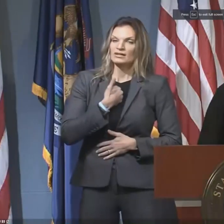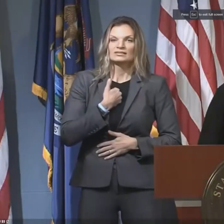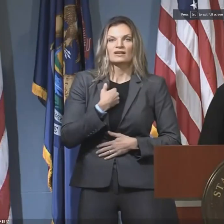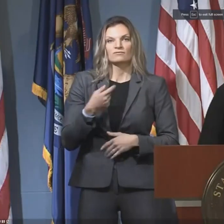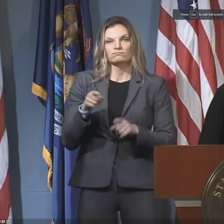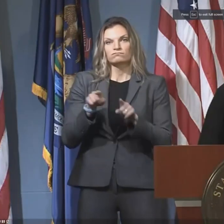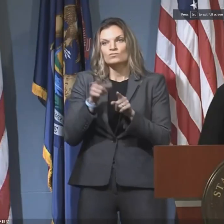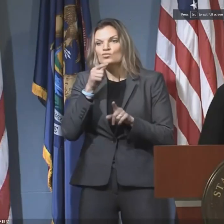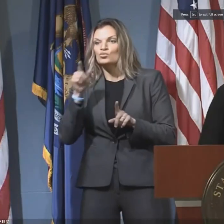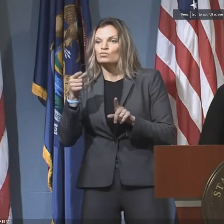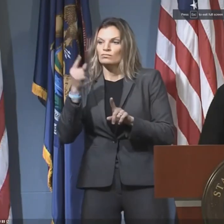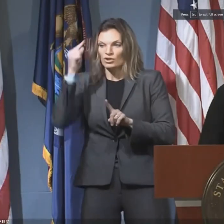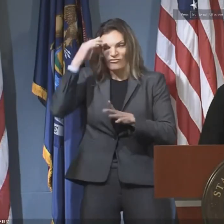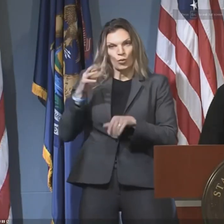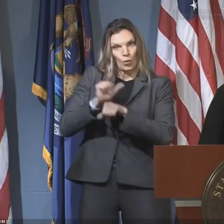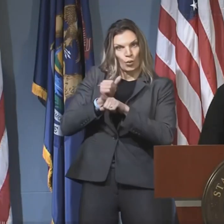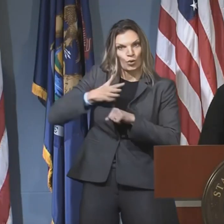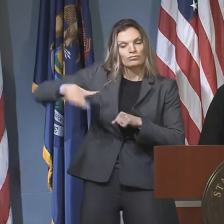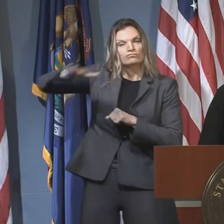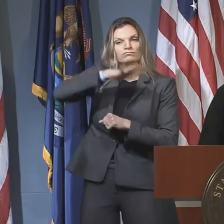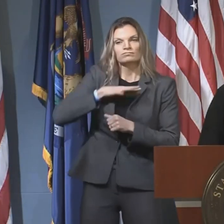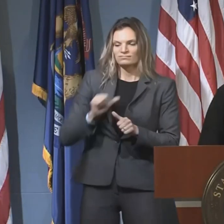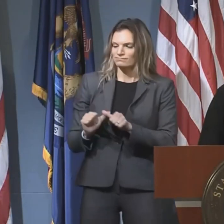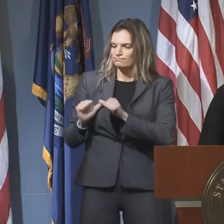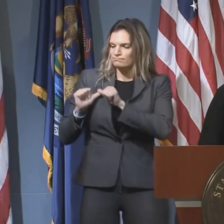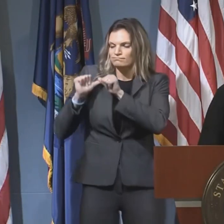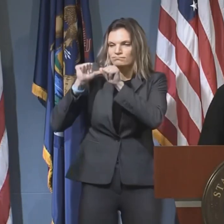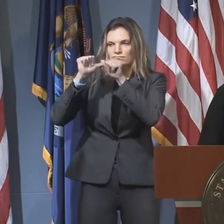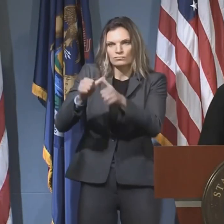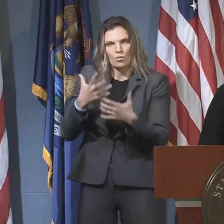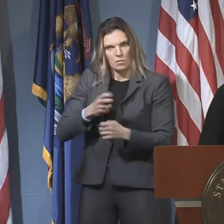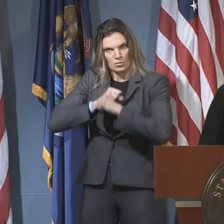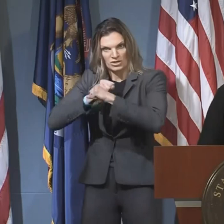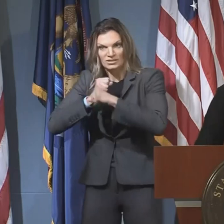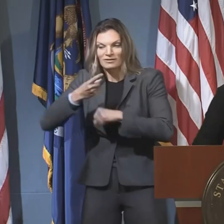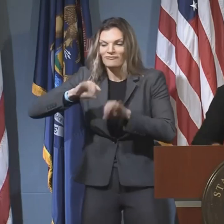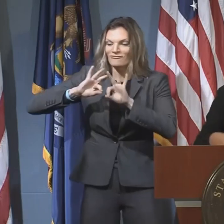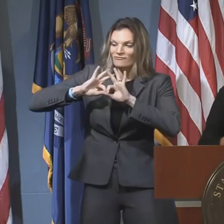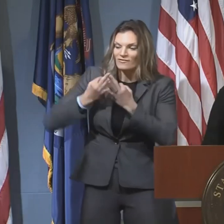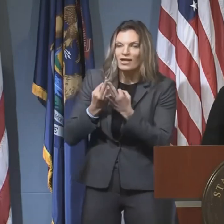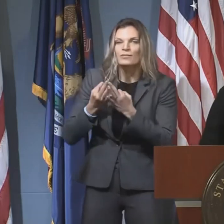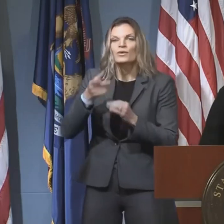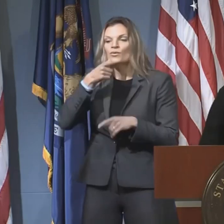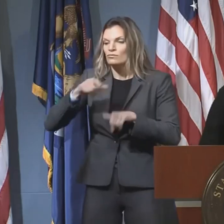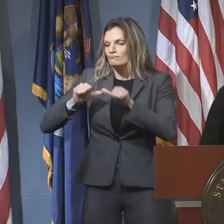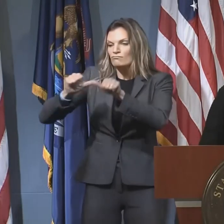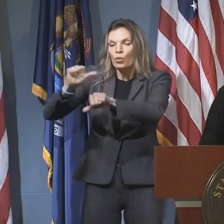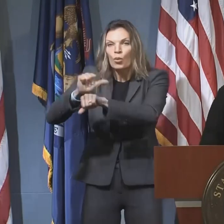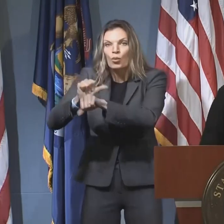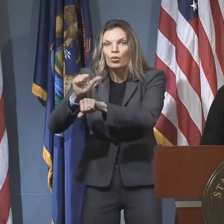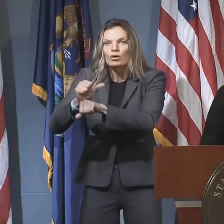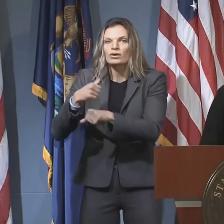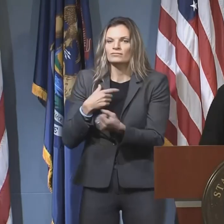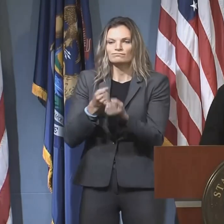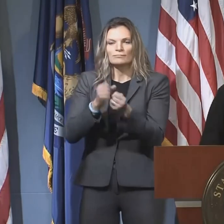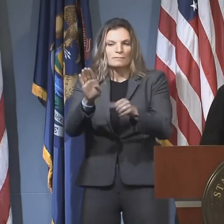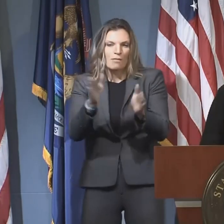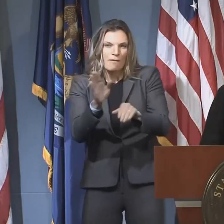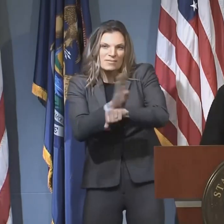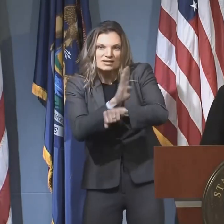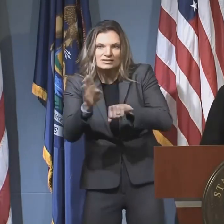Everyone in this room, are going to continue to work around the clock to protect our families and frontline workers and small businesses.